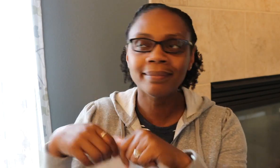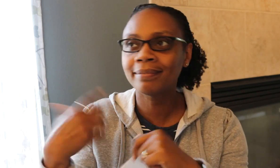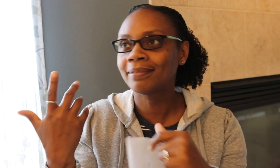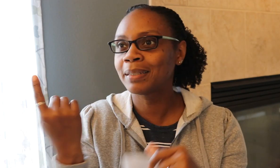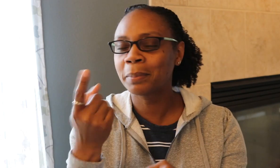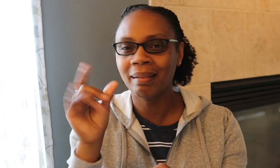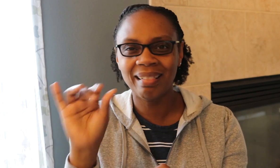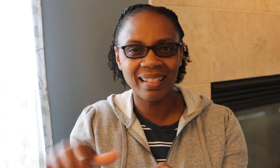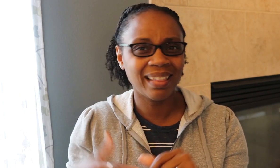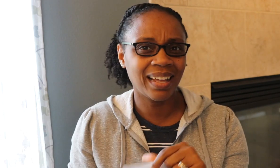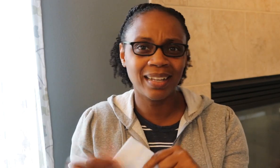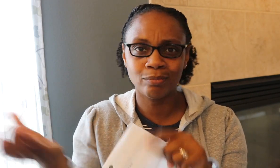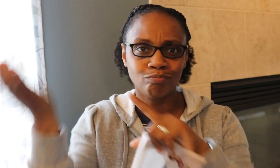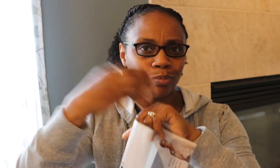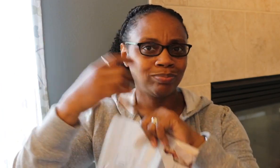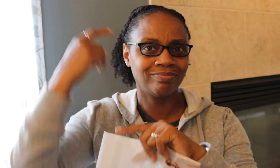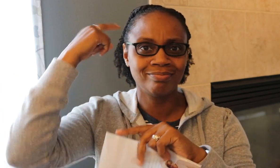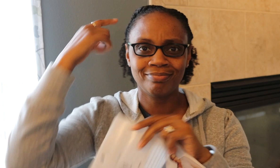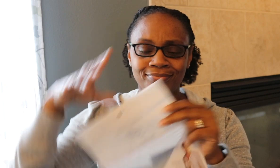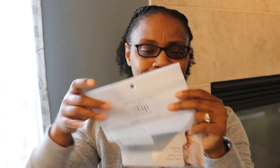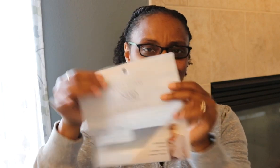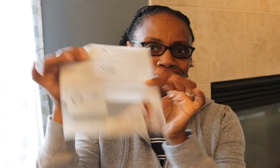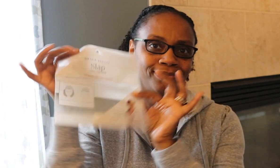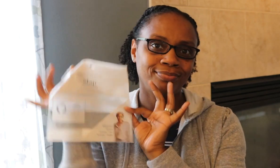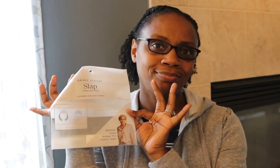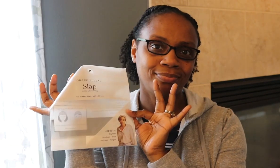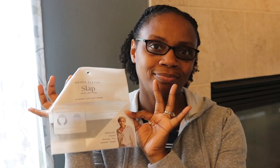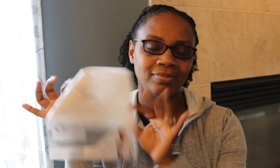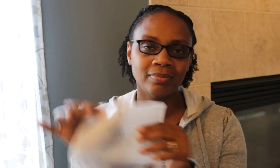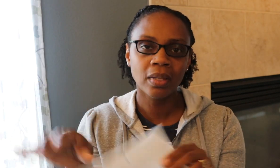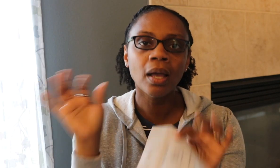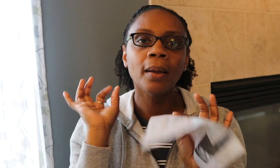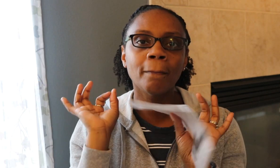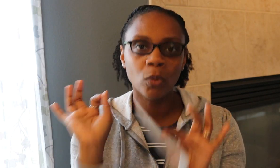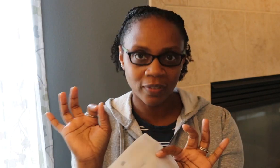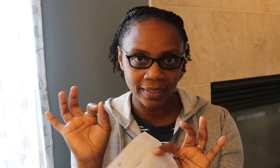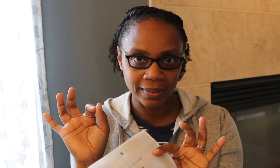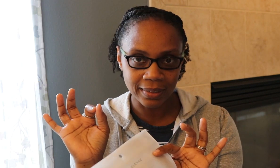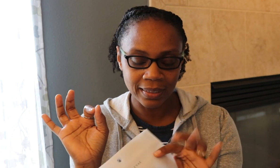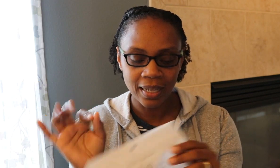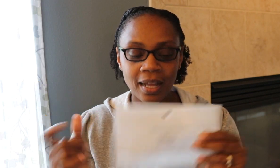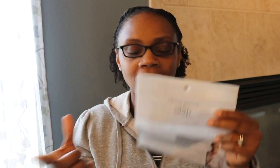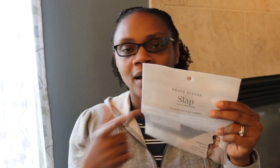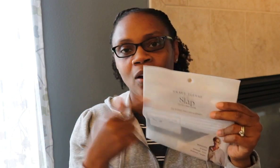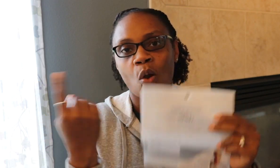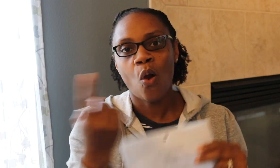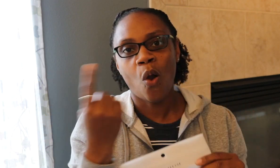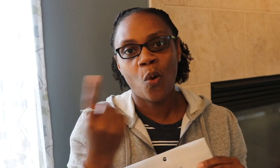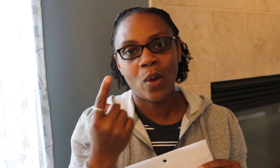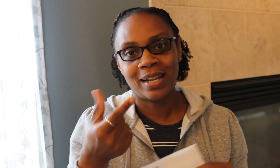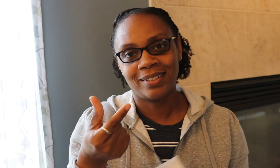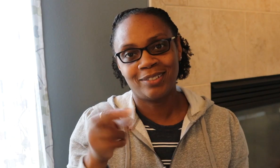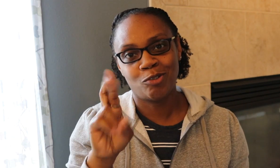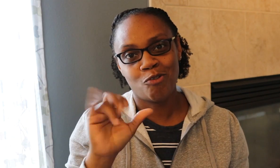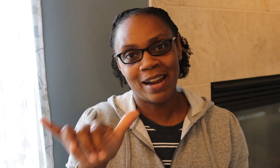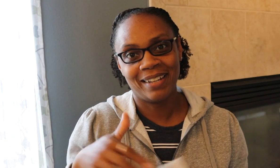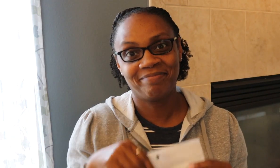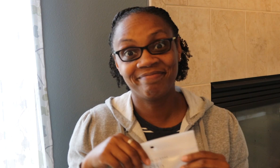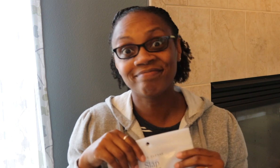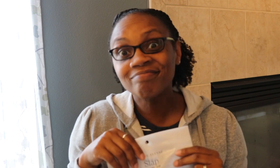wearing protective twists and I want them covered, I'm using my slap. Okay. They are perfect. And I always buy mine in